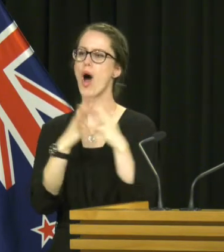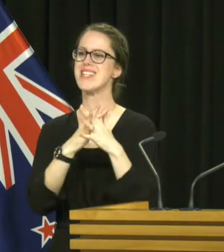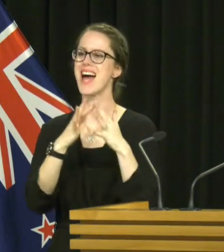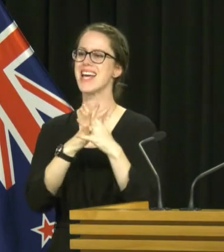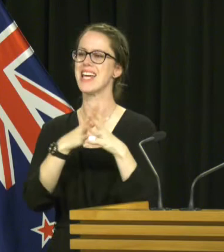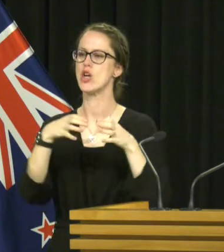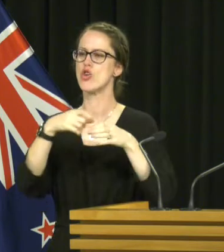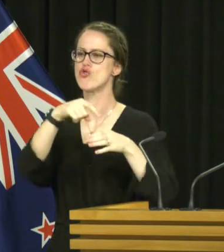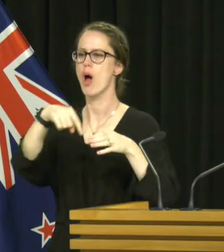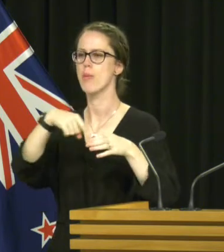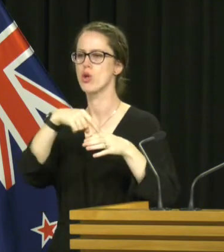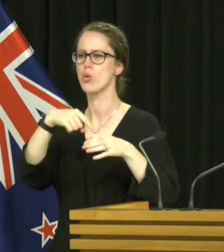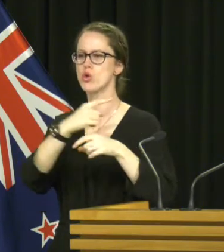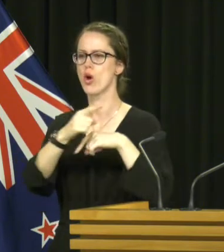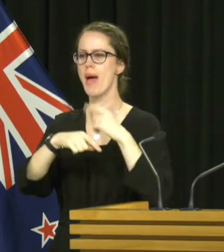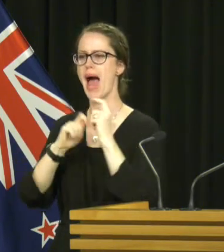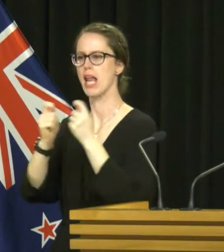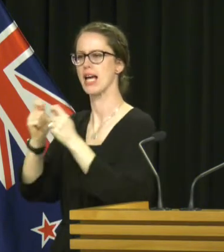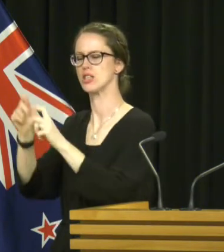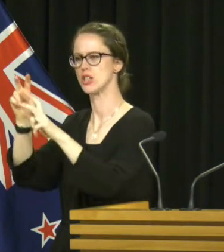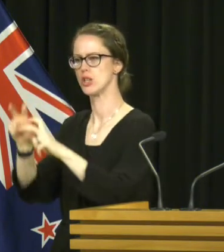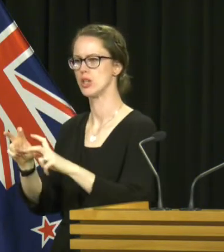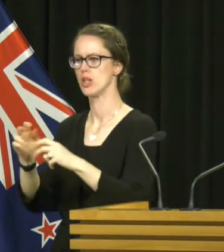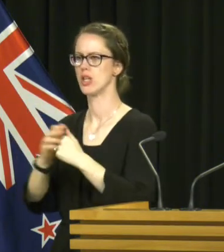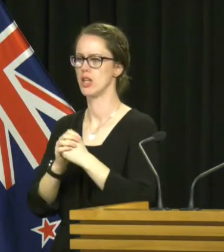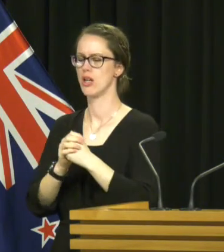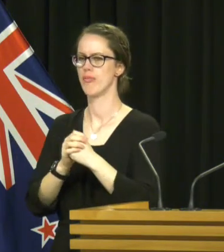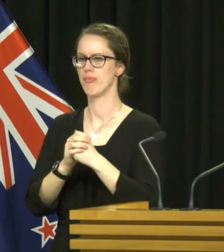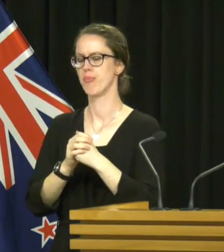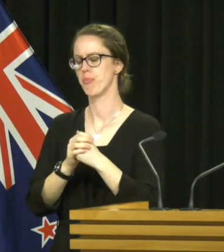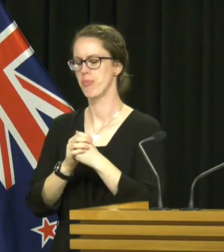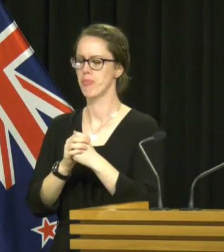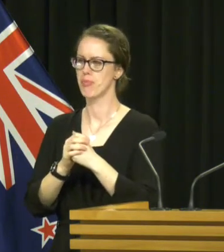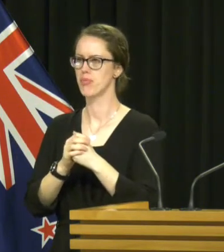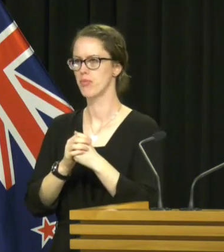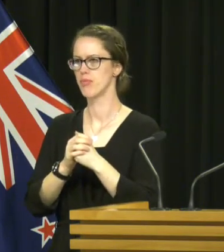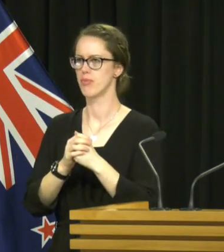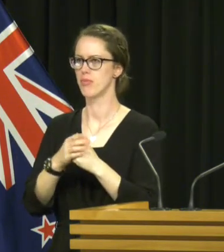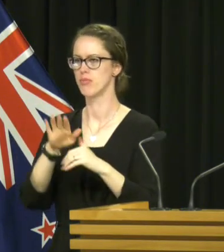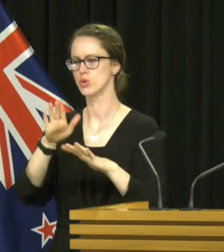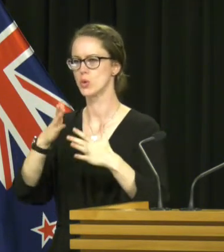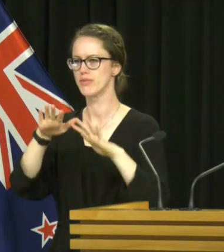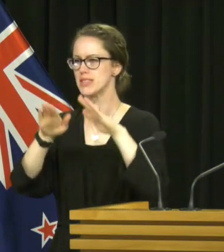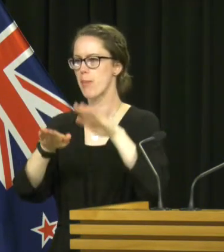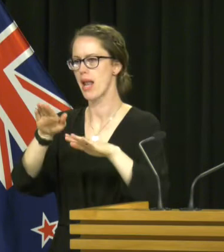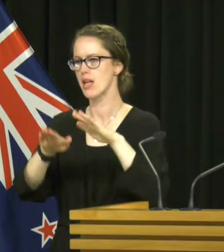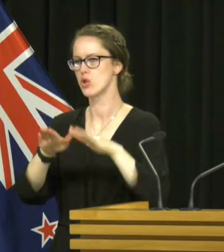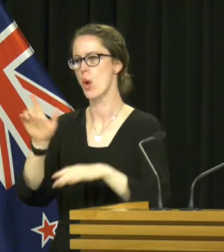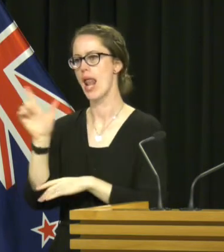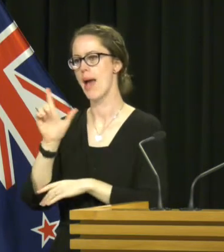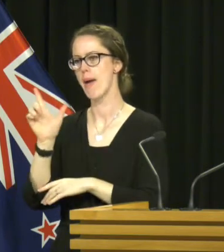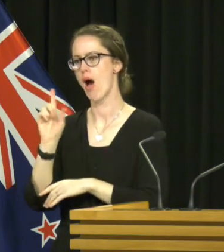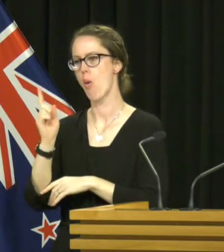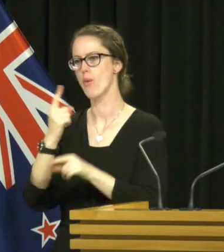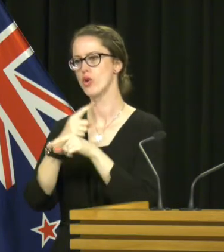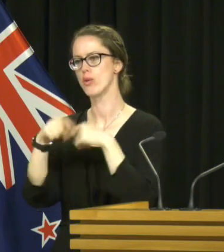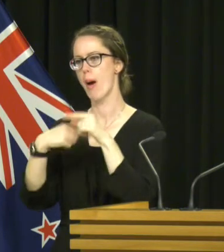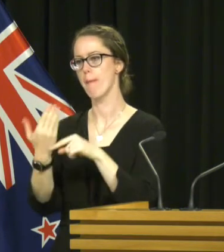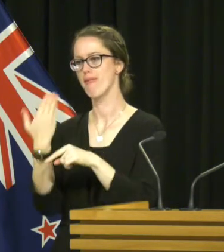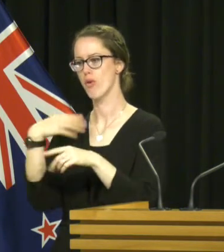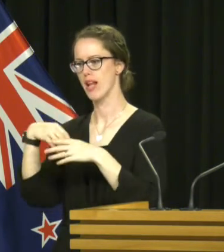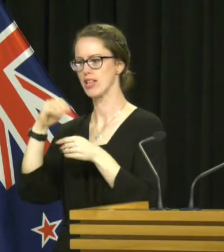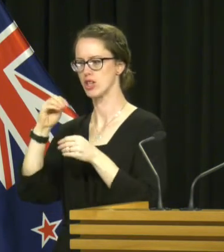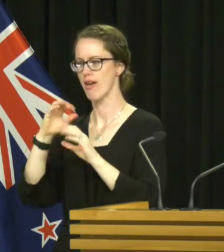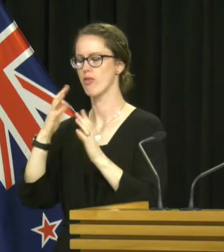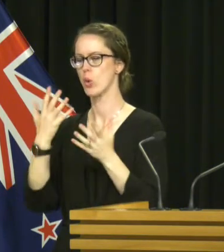Tribunal landed on allocation issues was not too, well, had some comparison to what Labour had talked about pre-election,